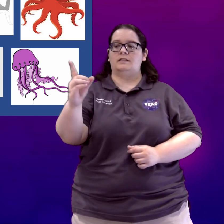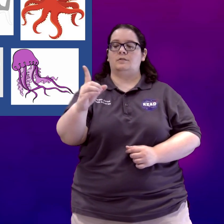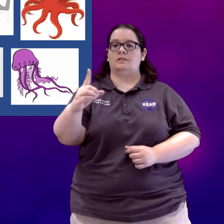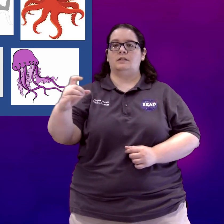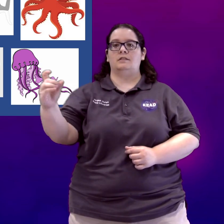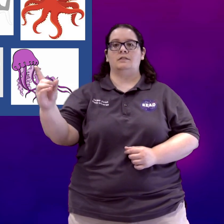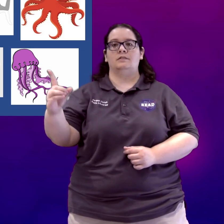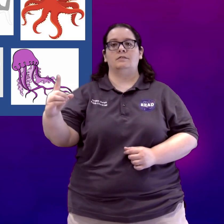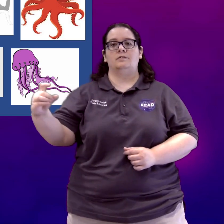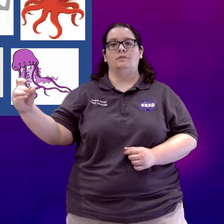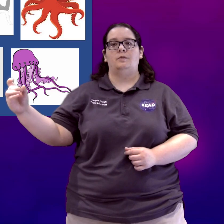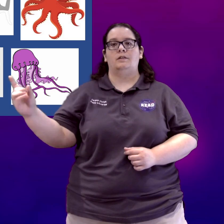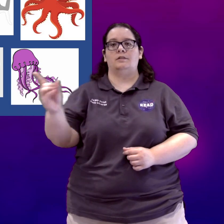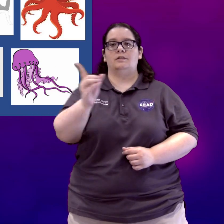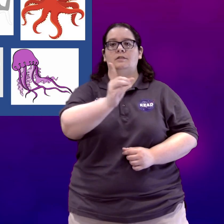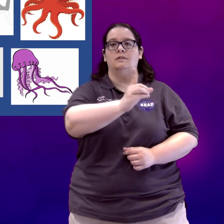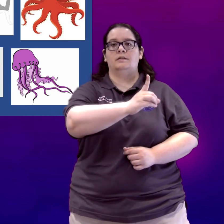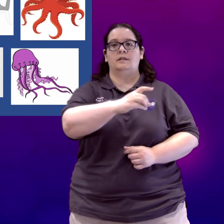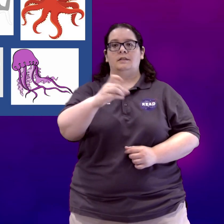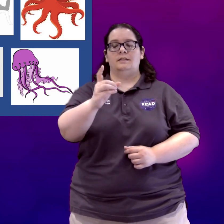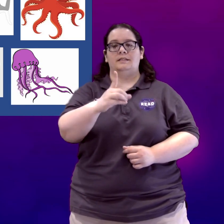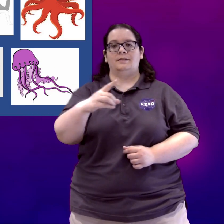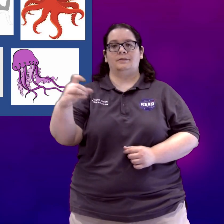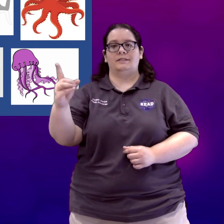seahorse does through the water. Seahorse.